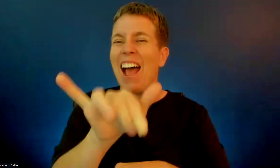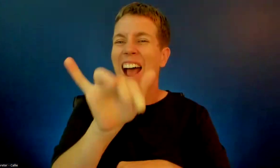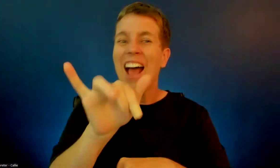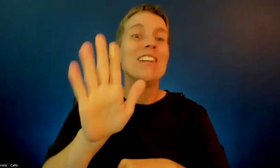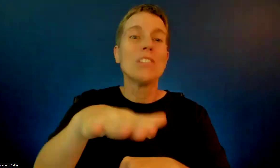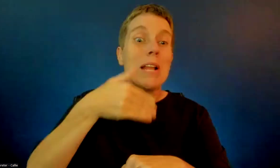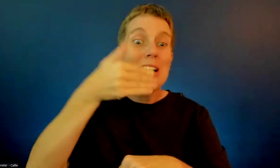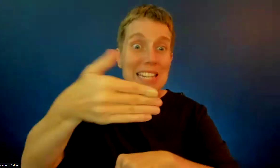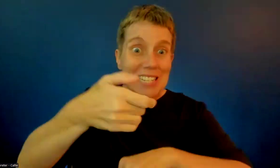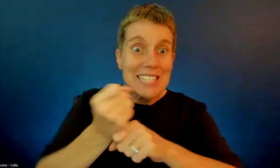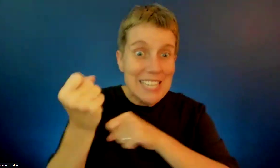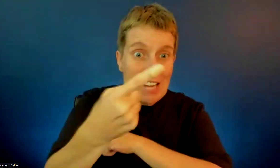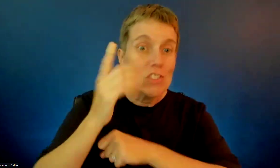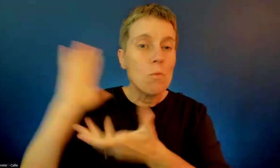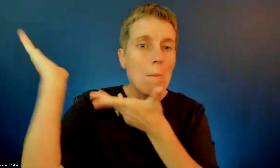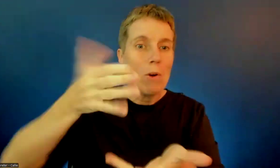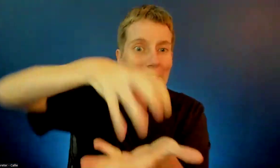for you, Daisy. We'll have cake.